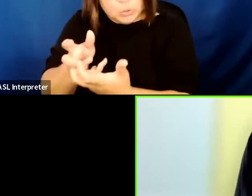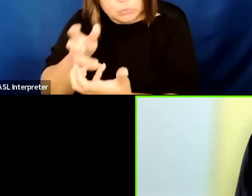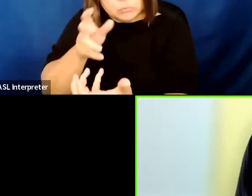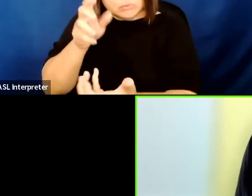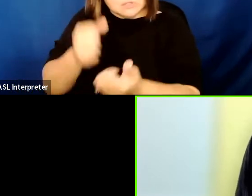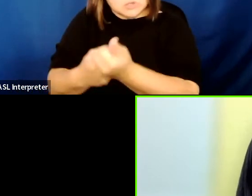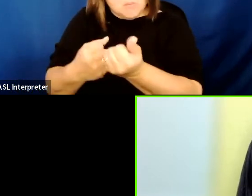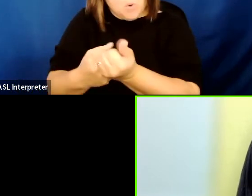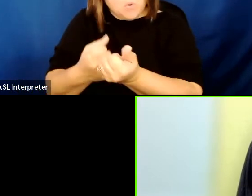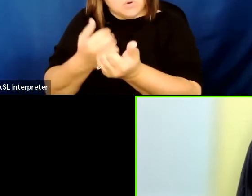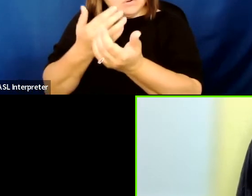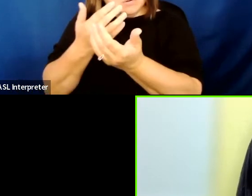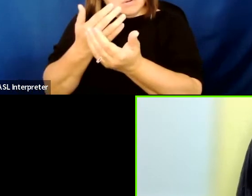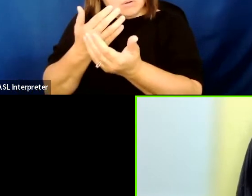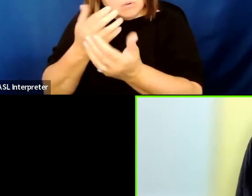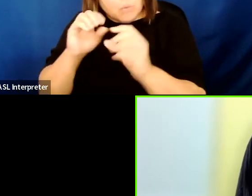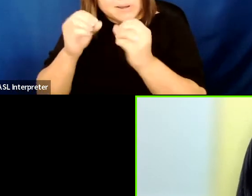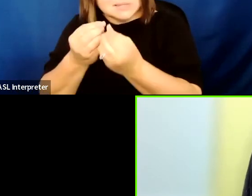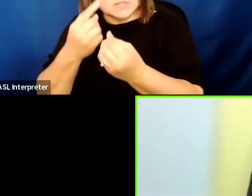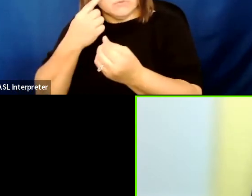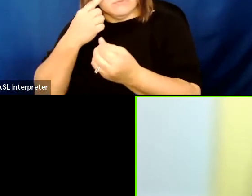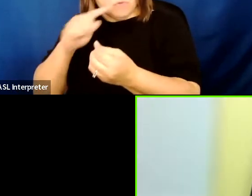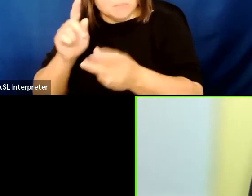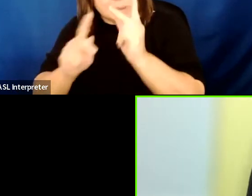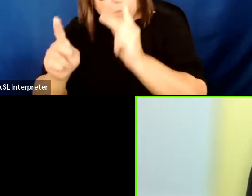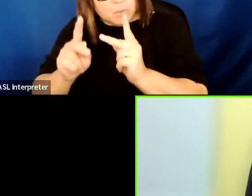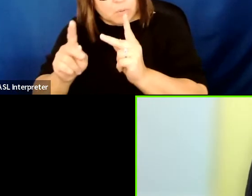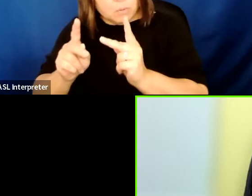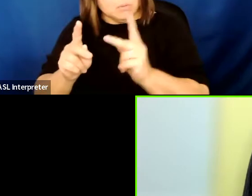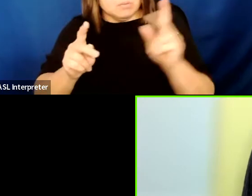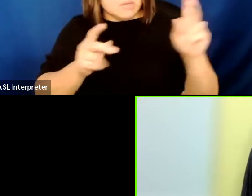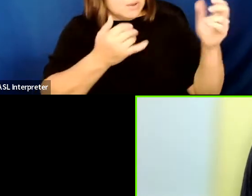currently held in immigration detention. Thank you.